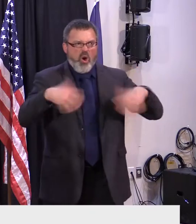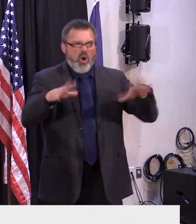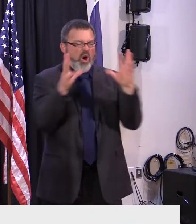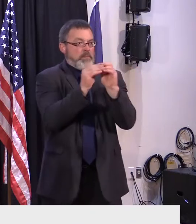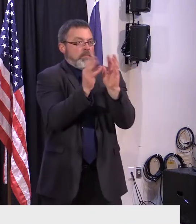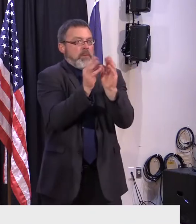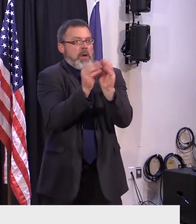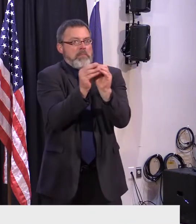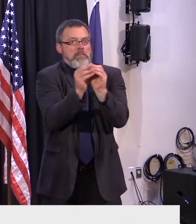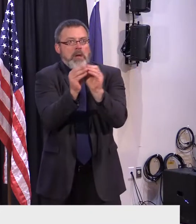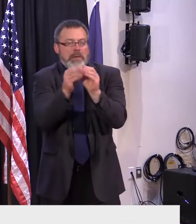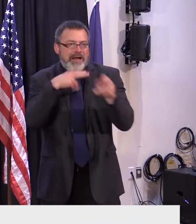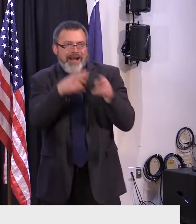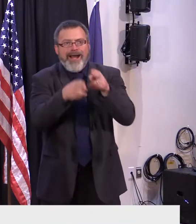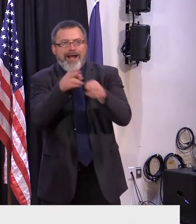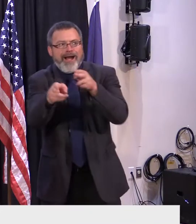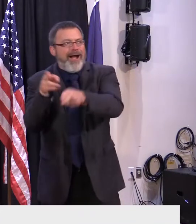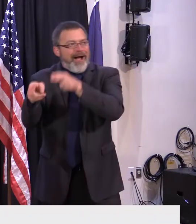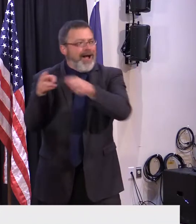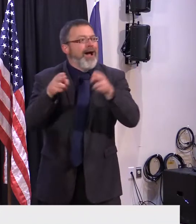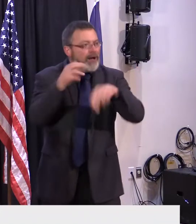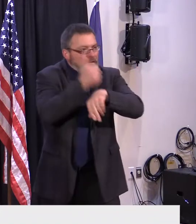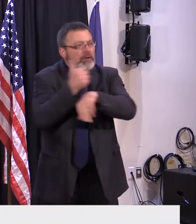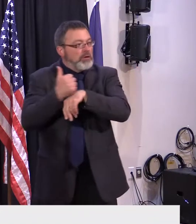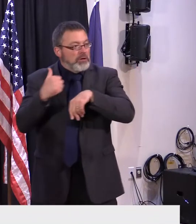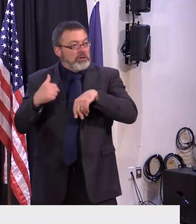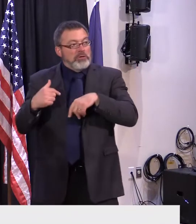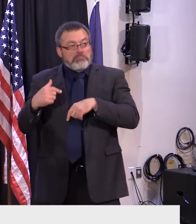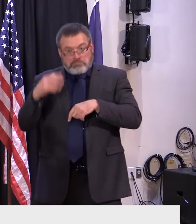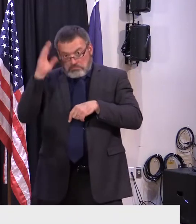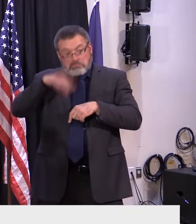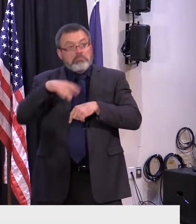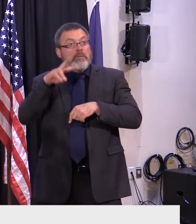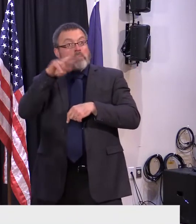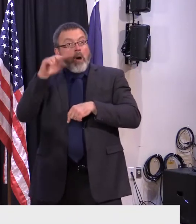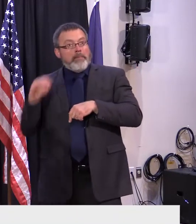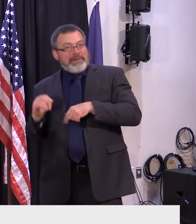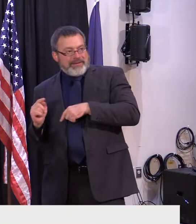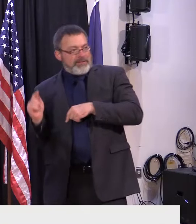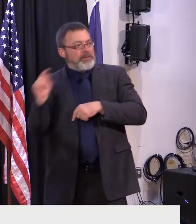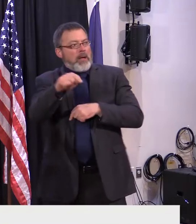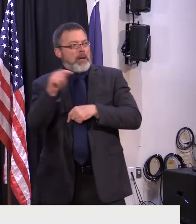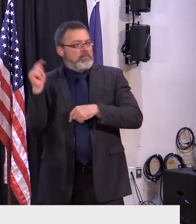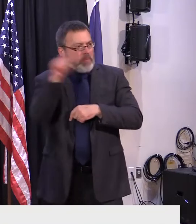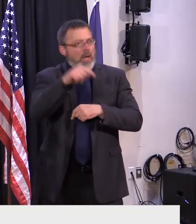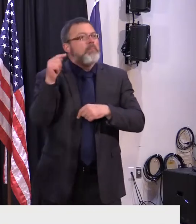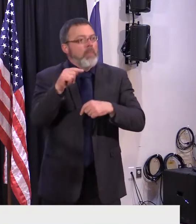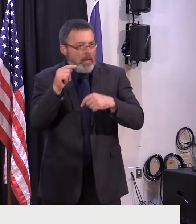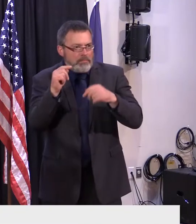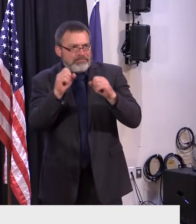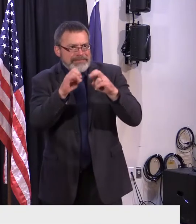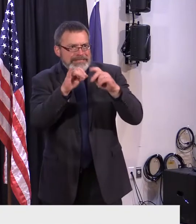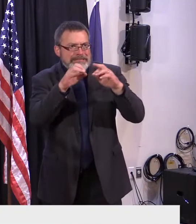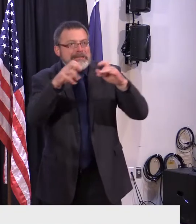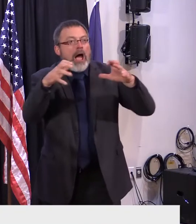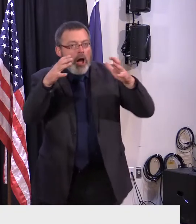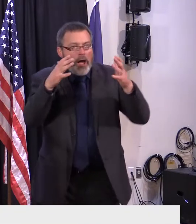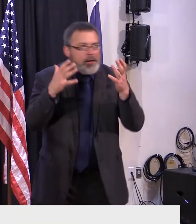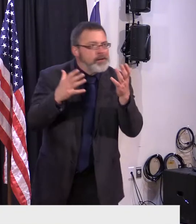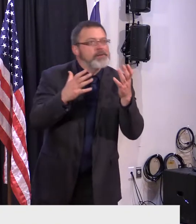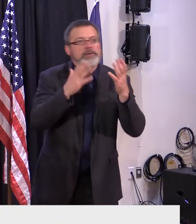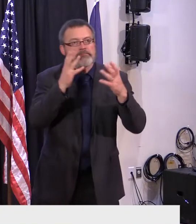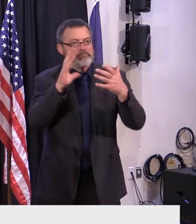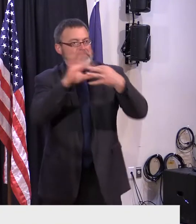Vermont companies looking to deepen their connections with the Canadian market. There's a lot of potential to